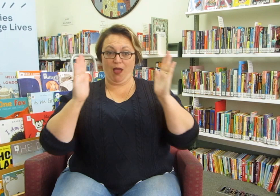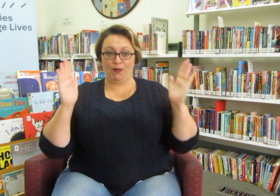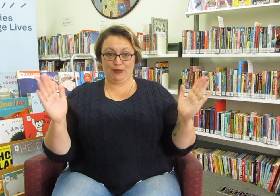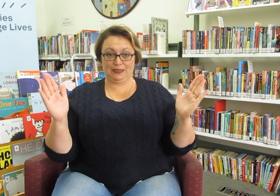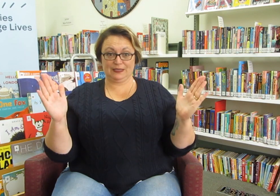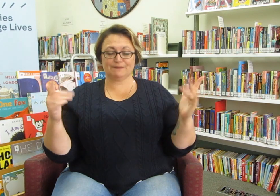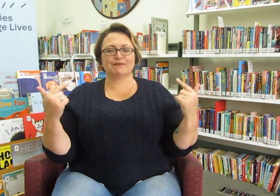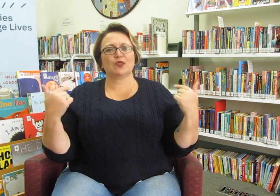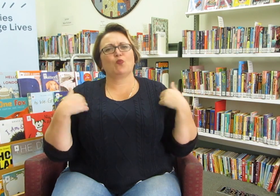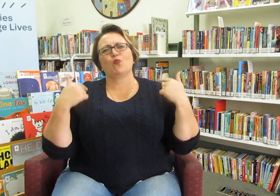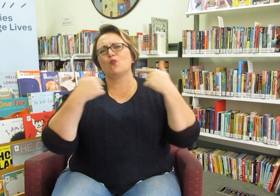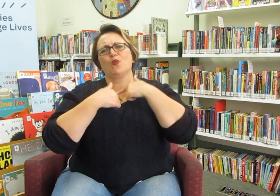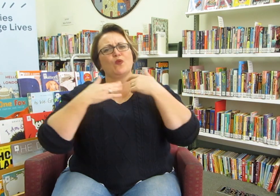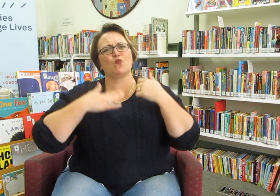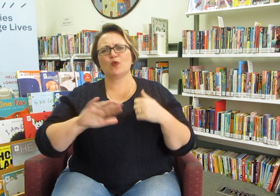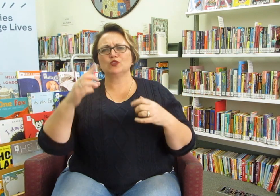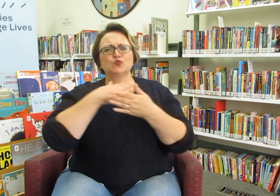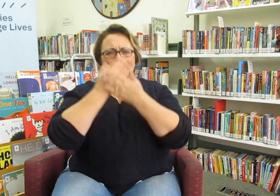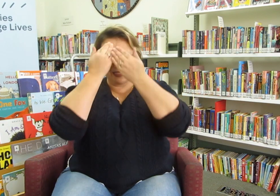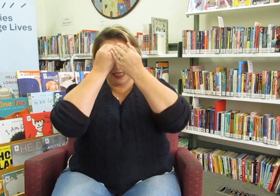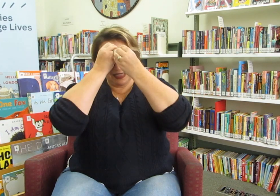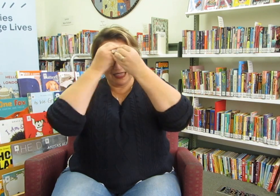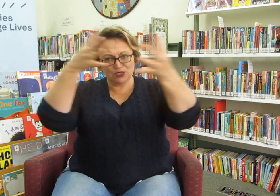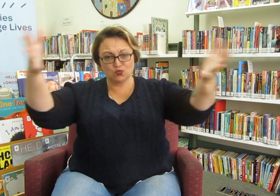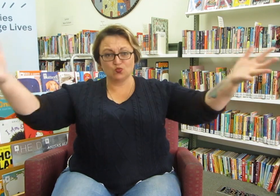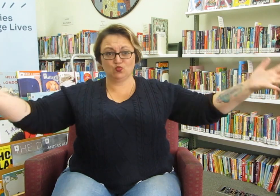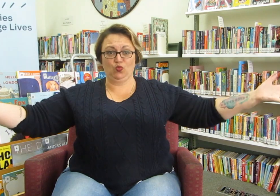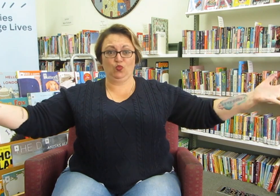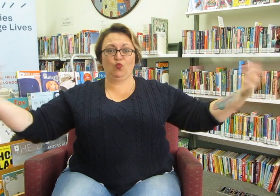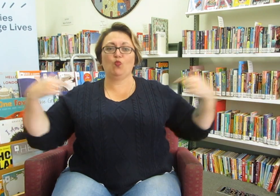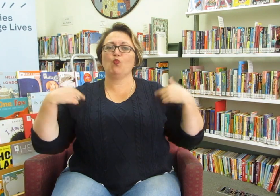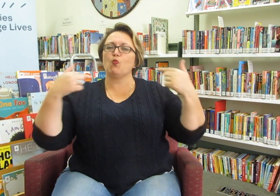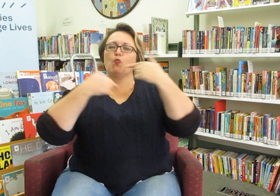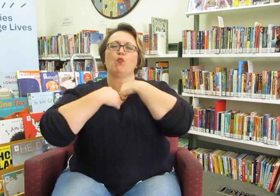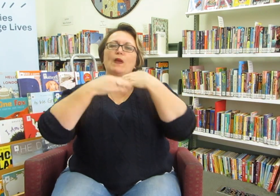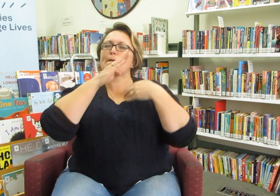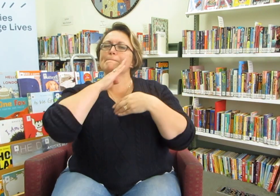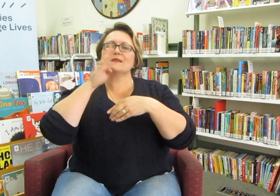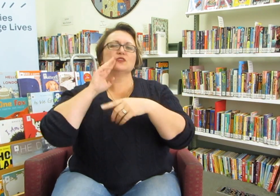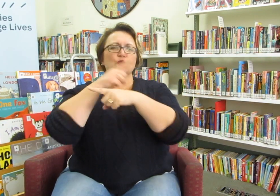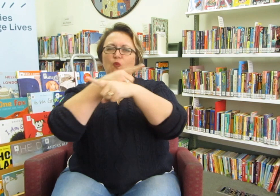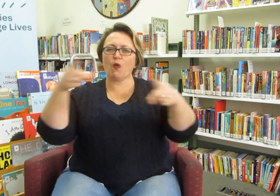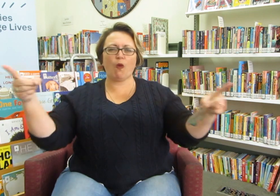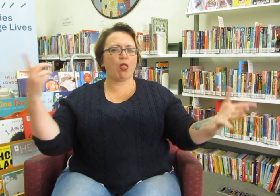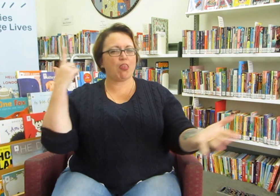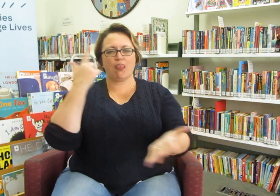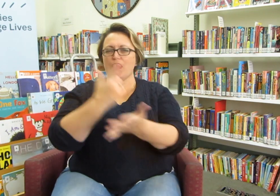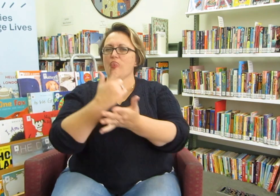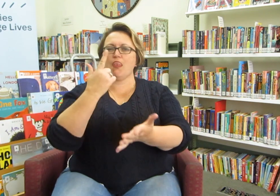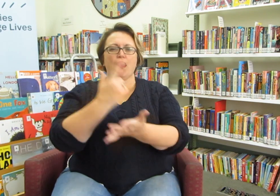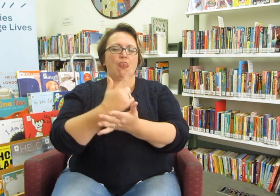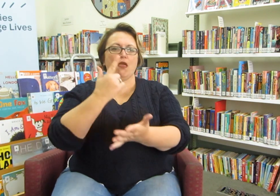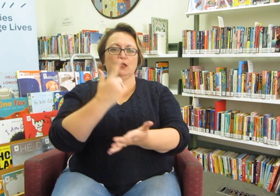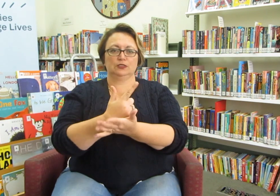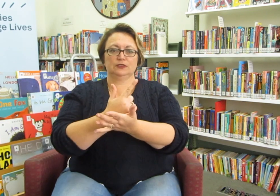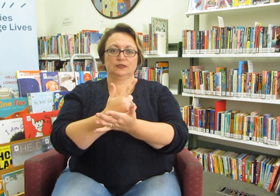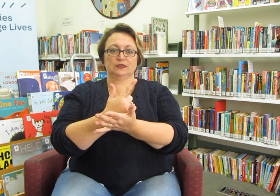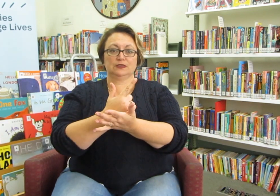hey there this is Claire from Hepburn libraries we wanted to let you know that we miss you all a